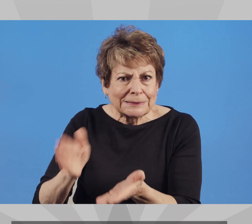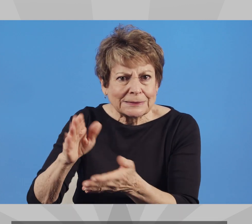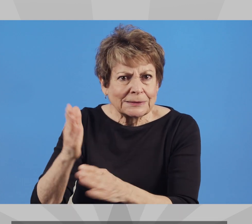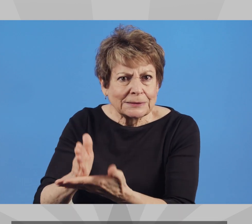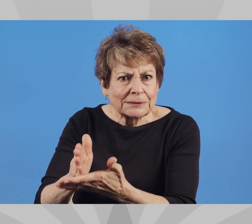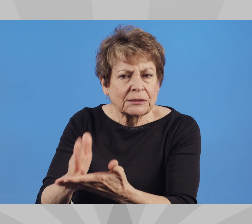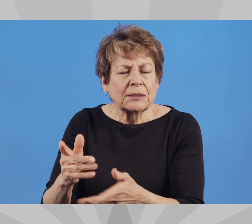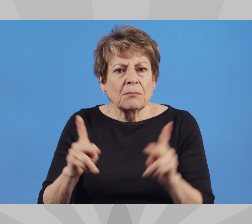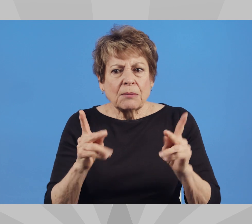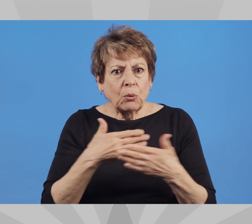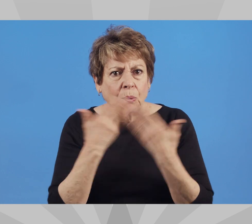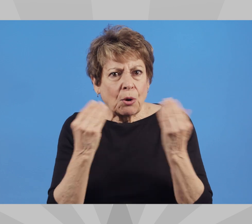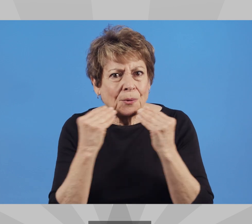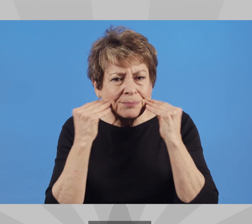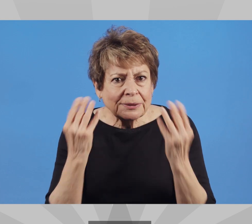homelessness.